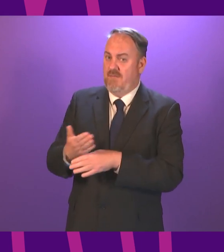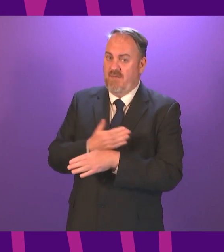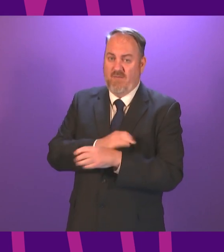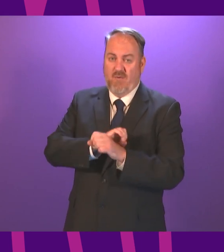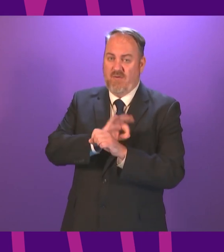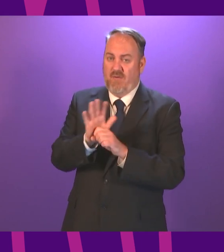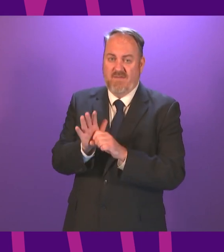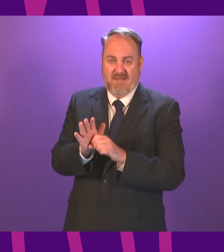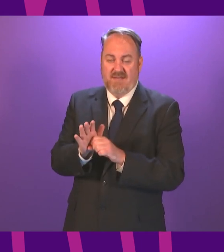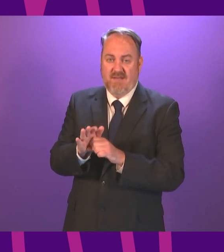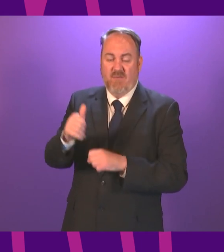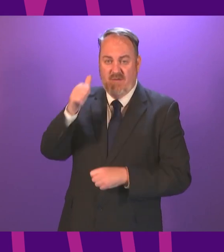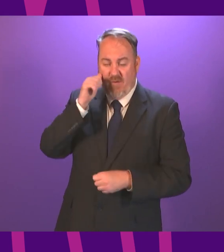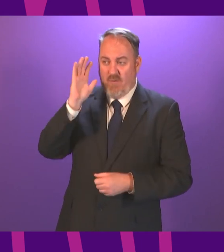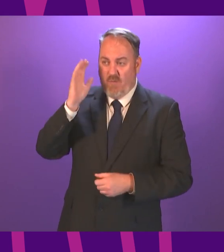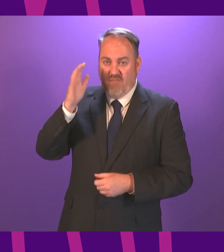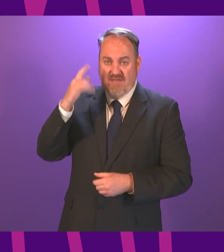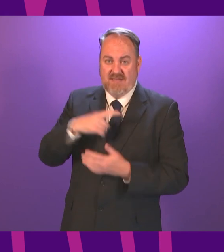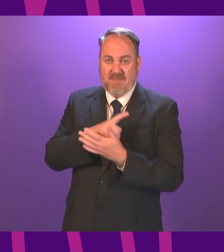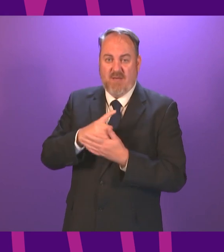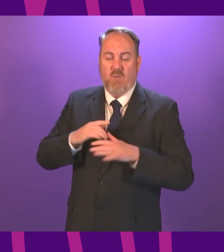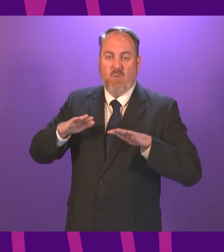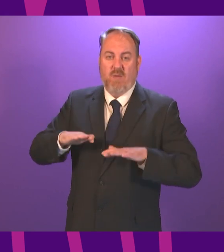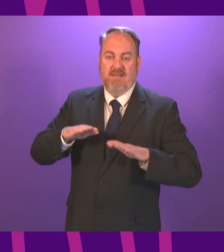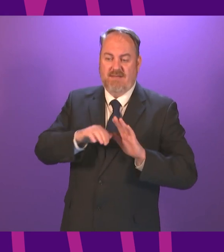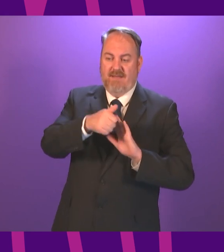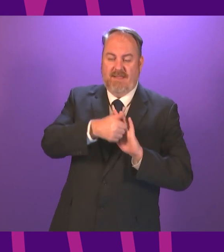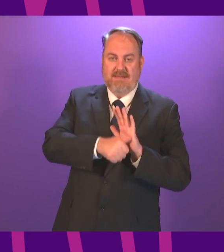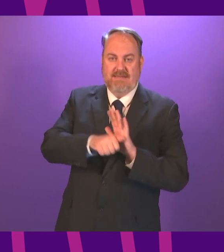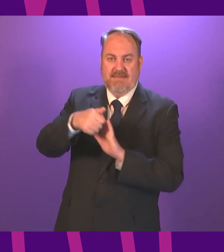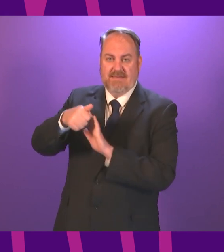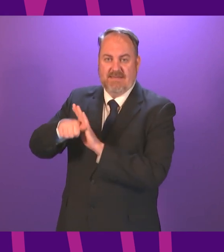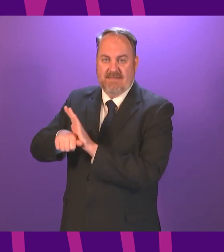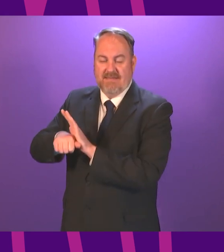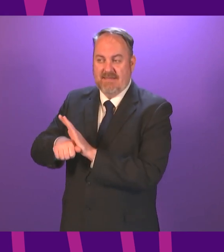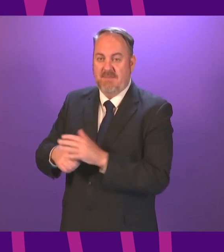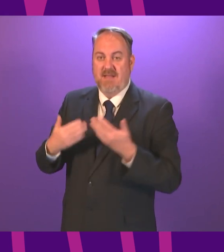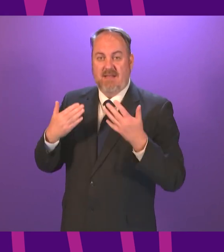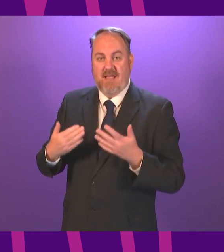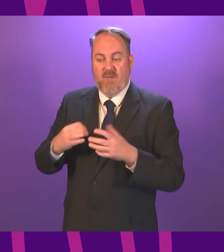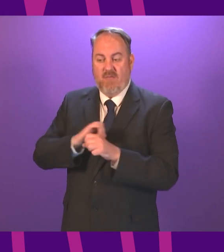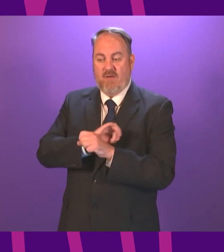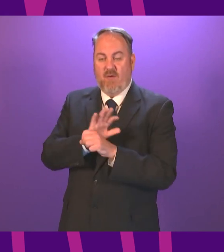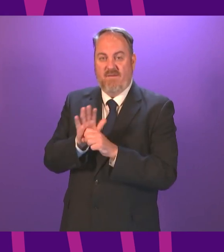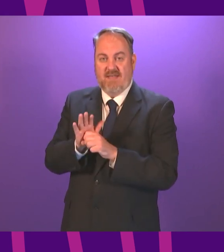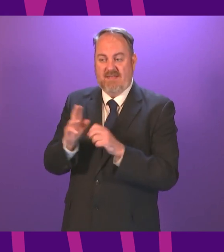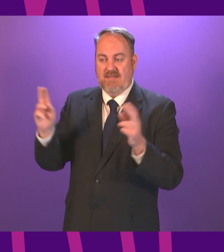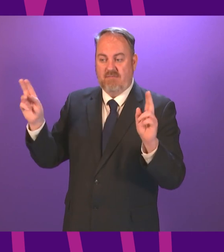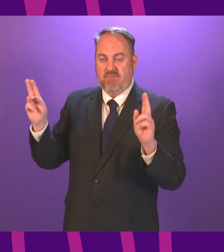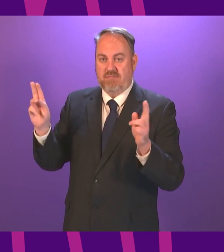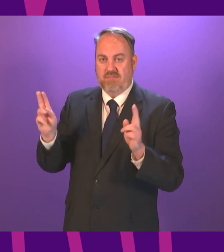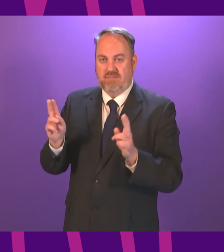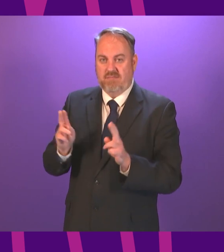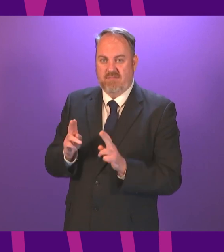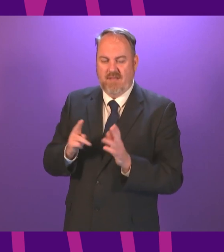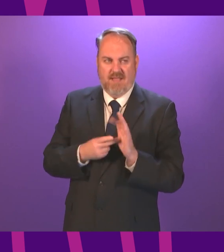over the NHS backlog backlog we look to emerge from the immediate threat of the pandemic the NHS backlog